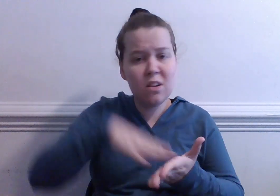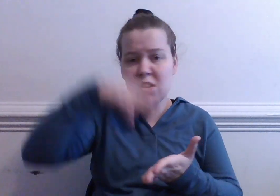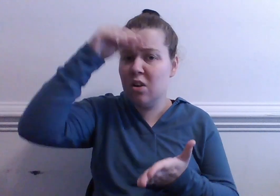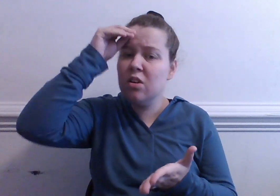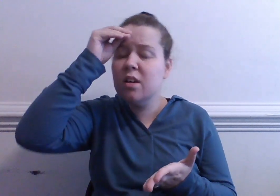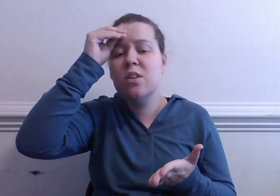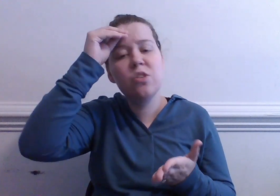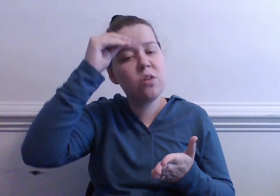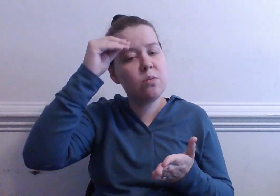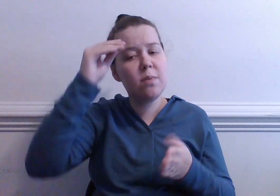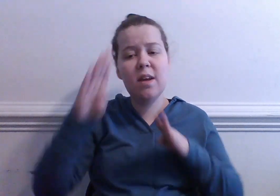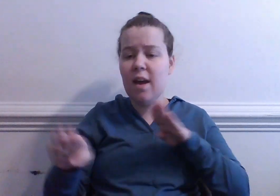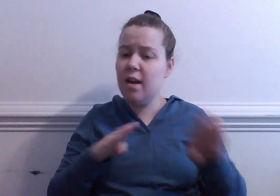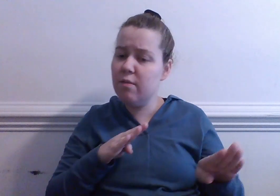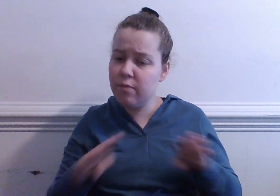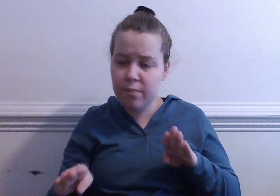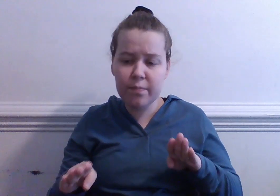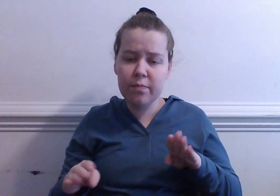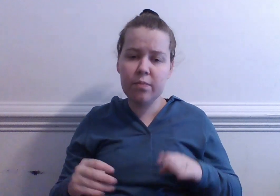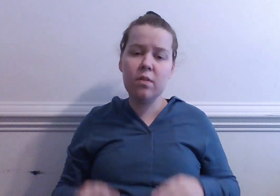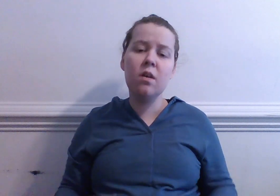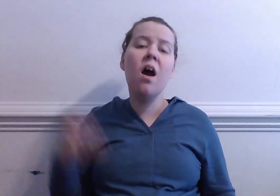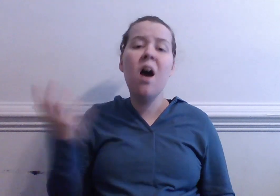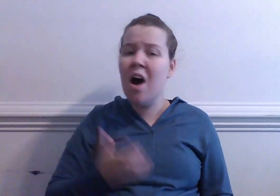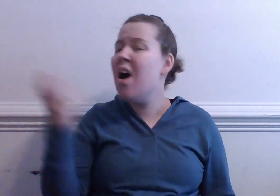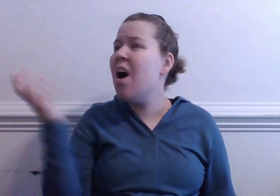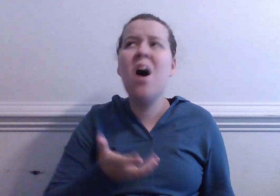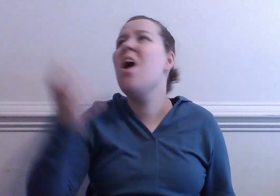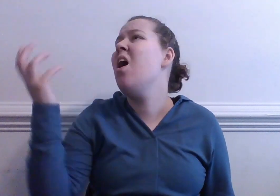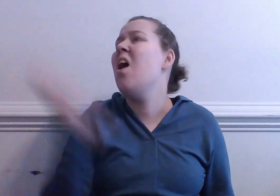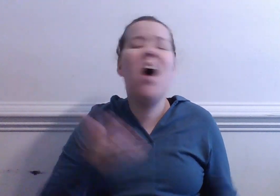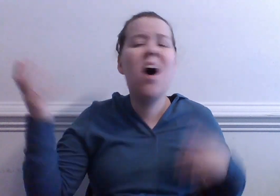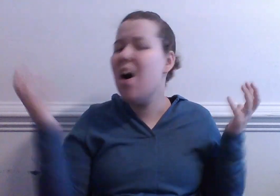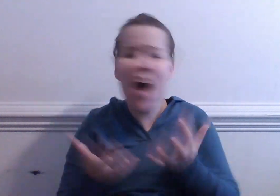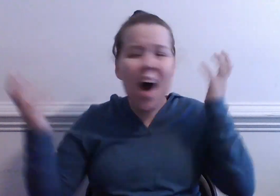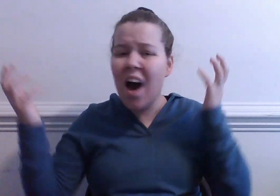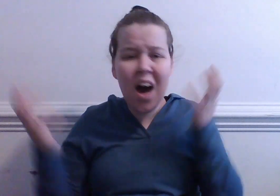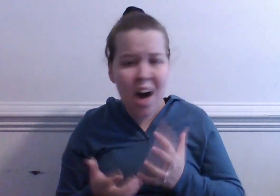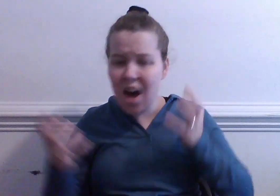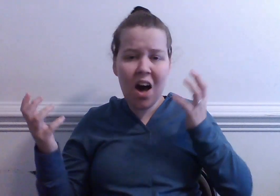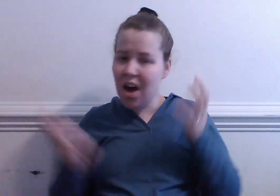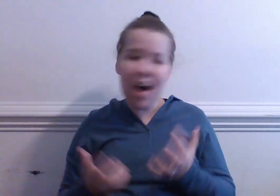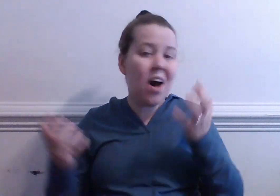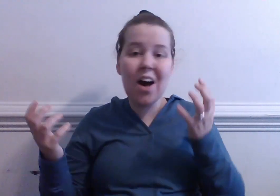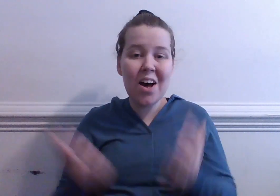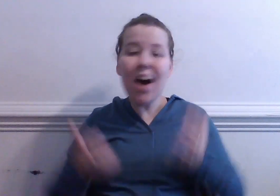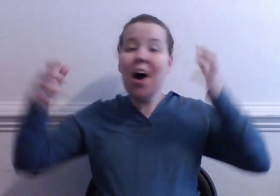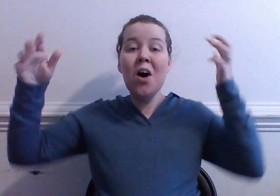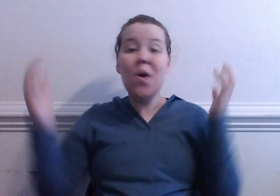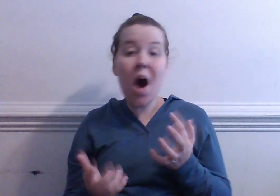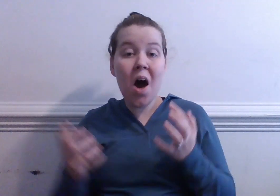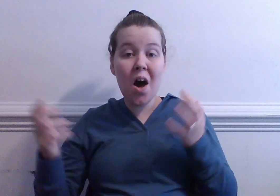behave Or hitting on the end? No